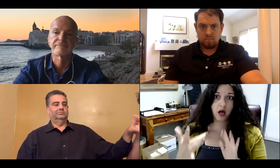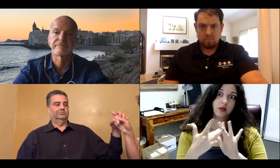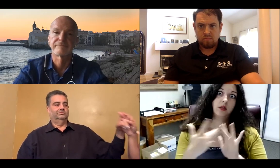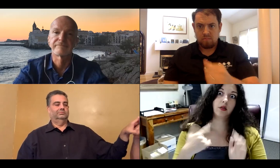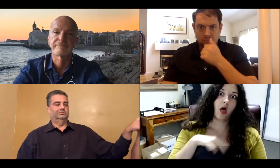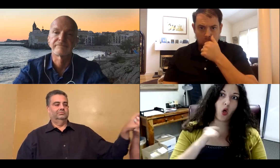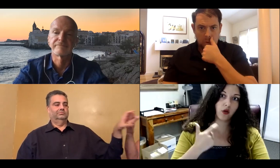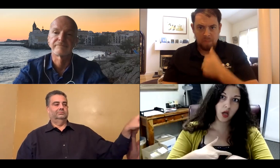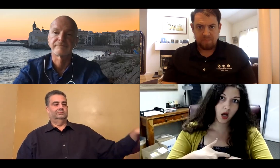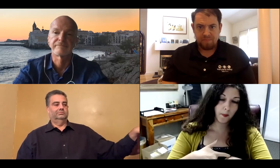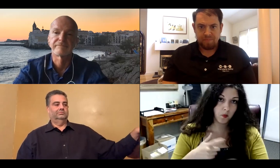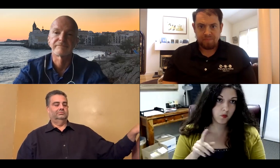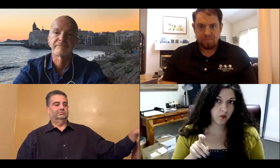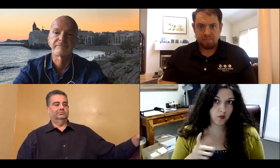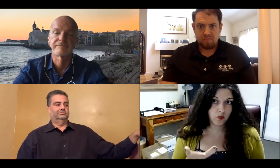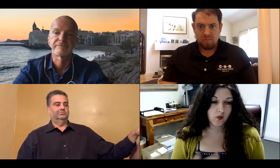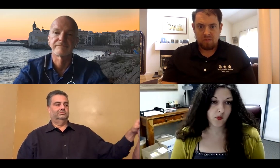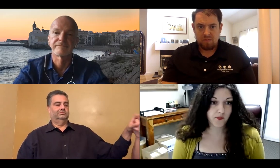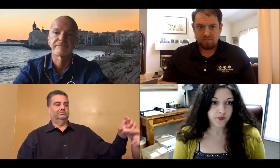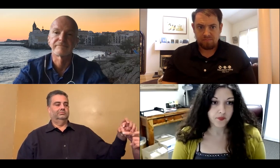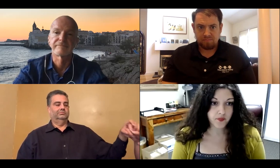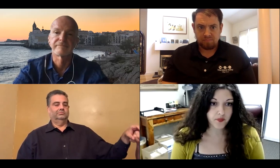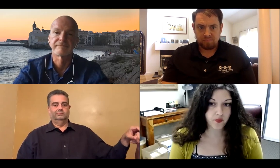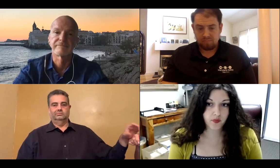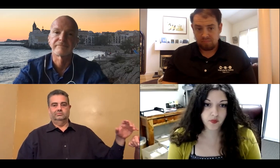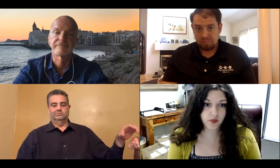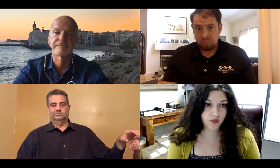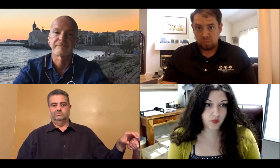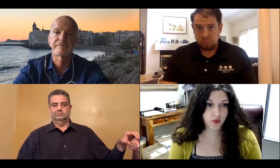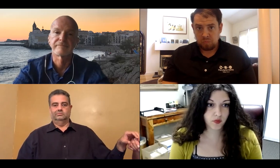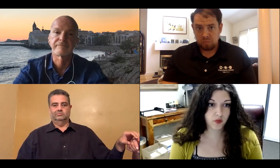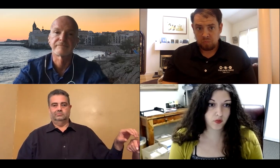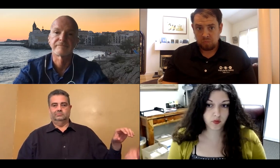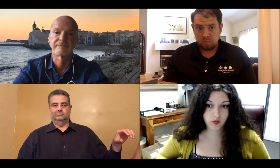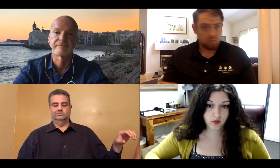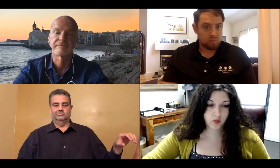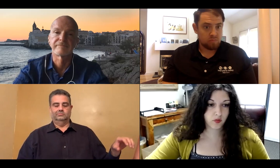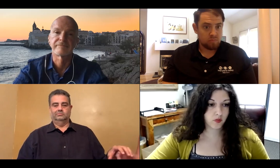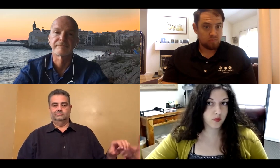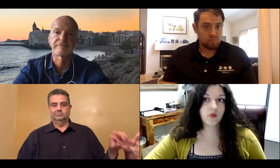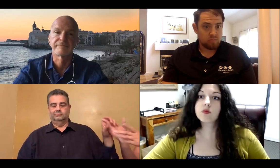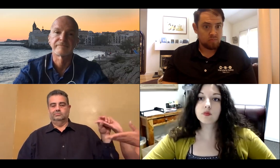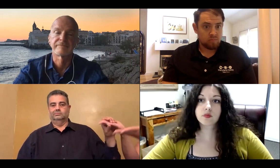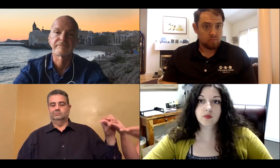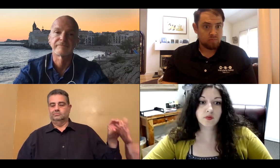to have an option for customers to reach out to you for support rather than reaching out to us all the time?